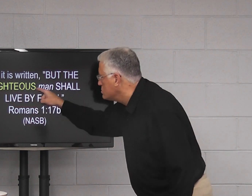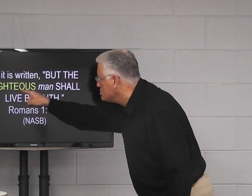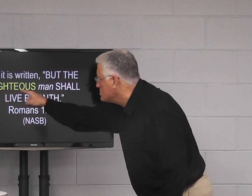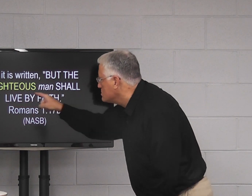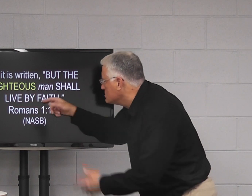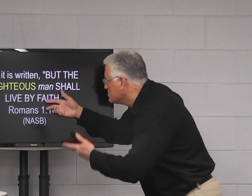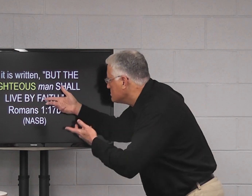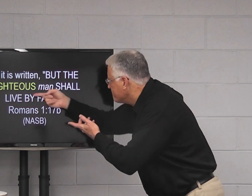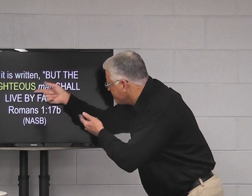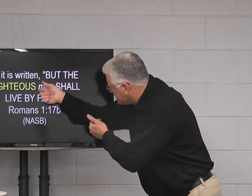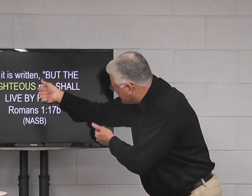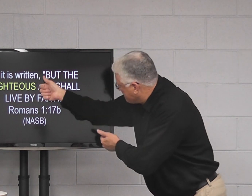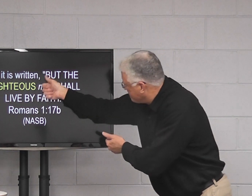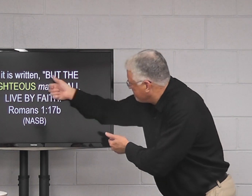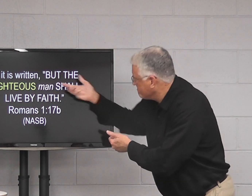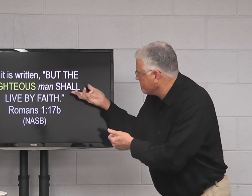they looked at this word righteous.